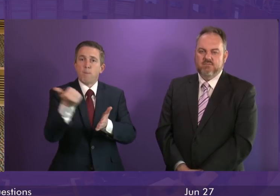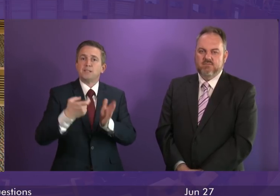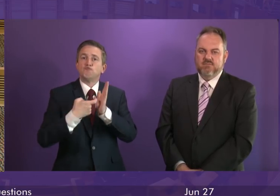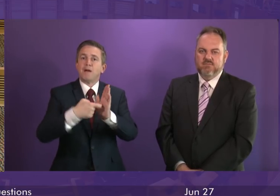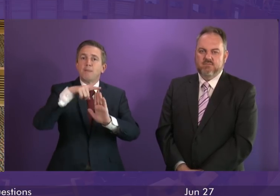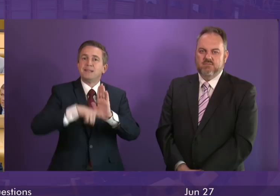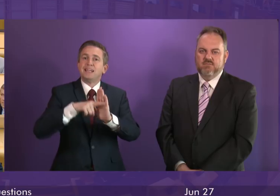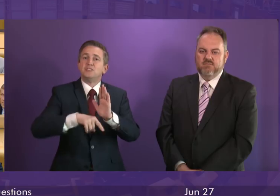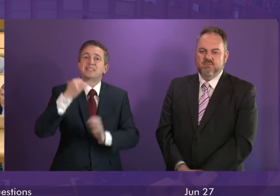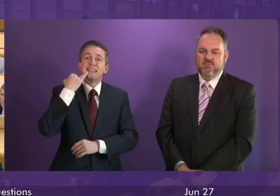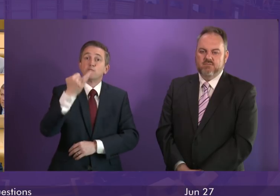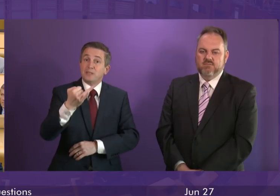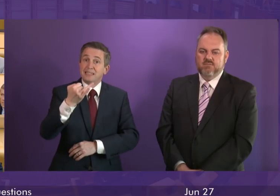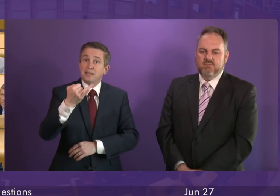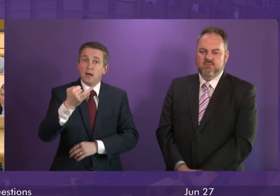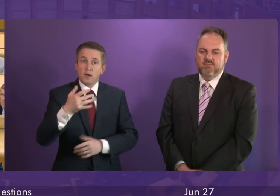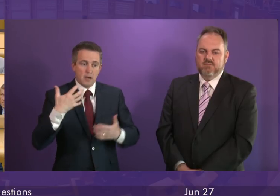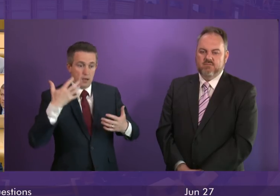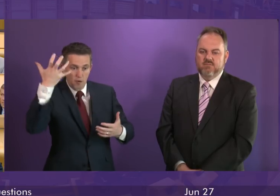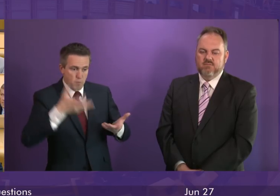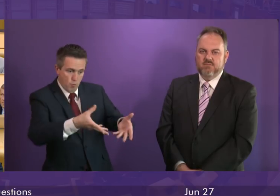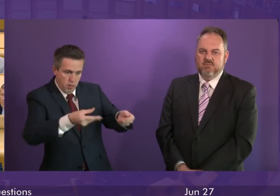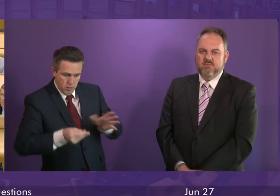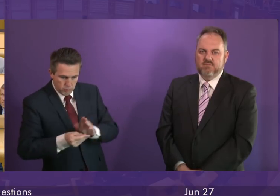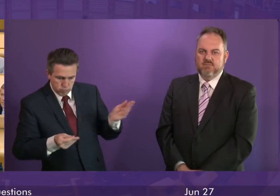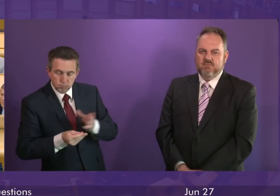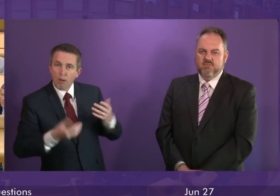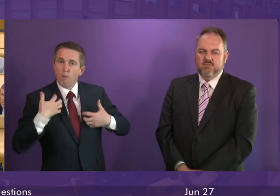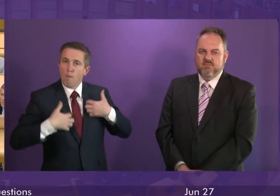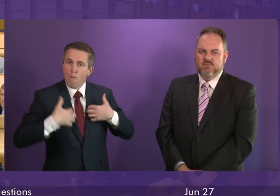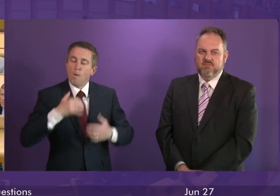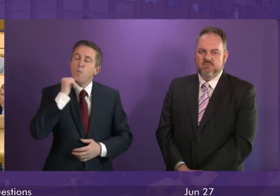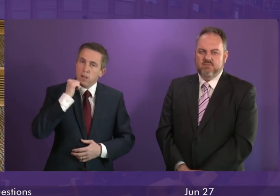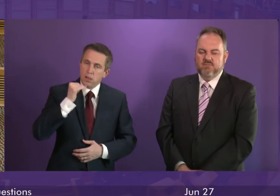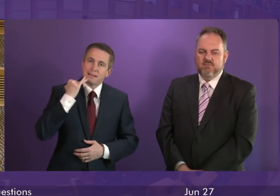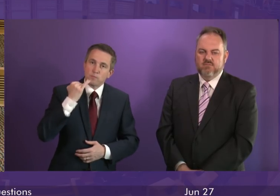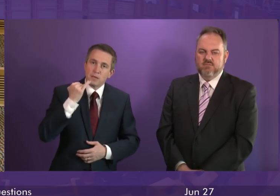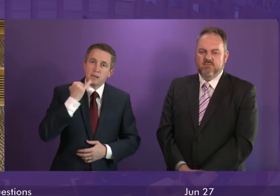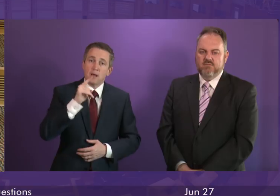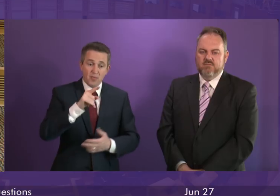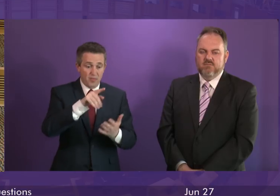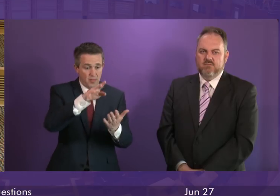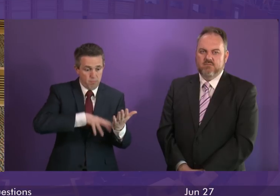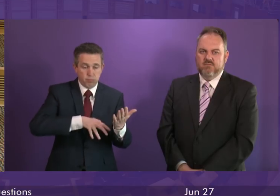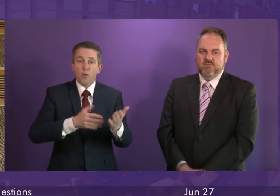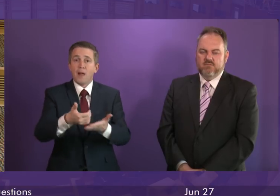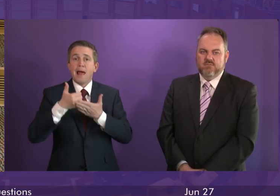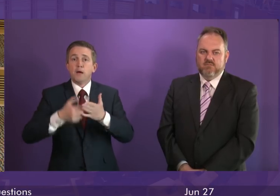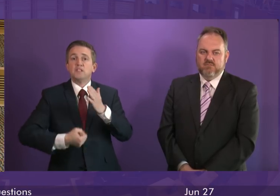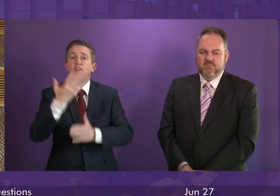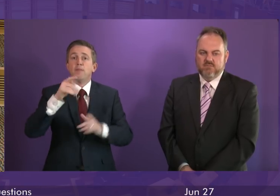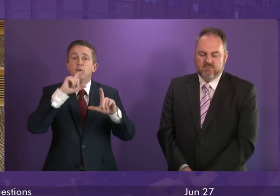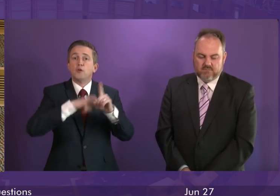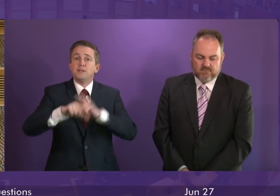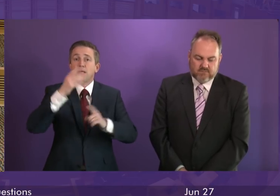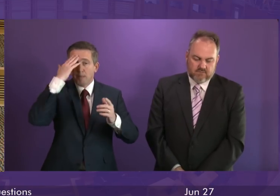we look forward to receiving that and amongst other things these recommendations will help inform the development of the community mental health wellbeing service that I